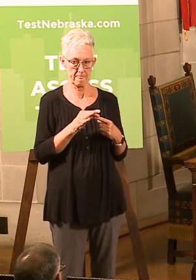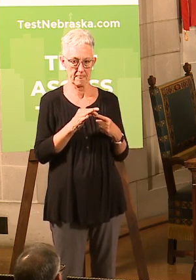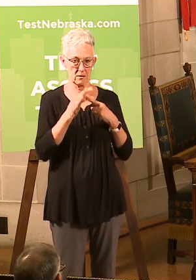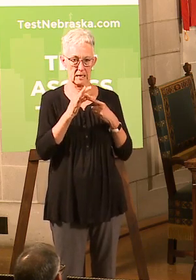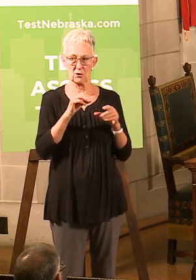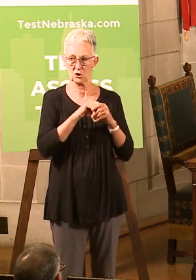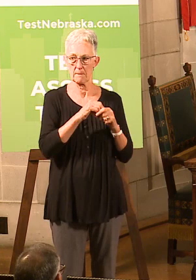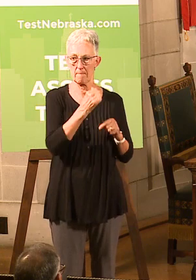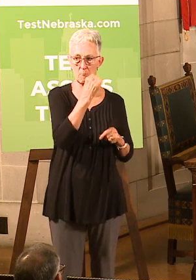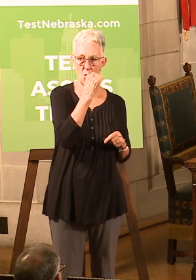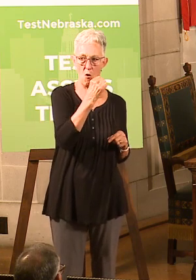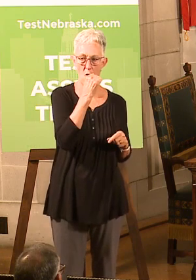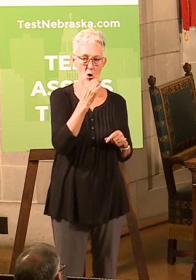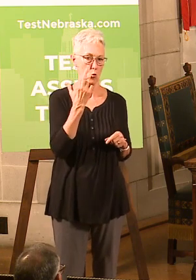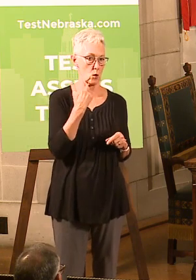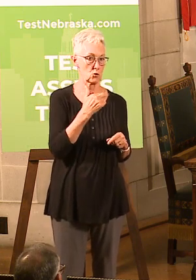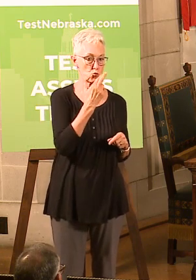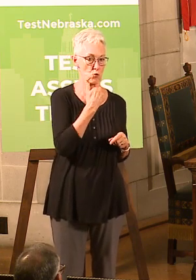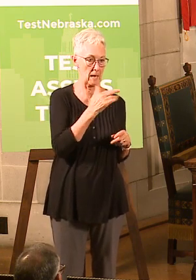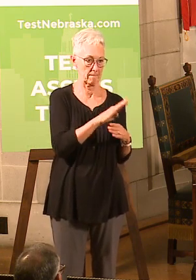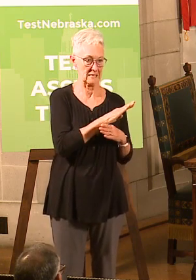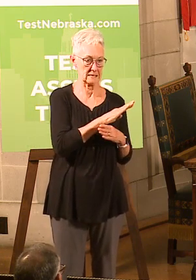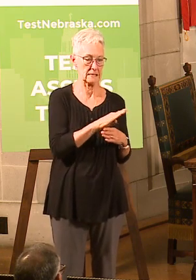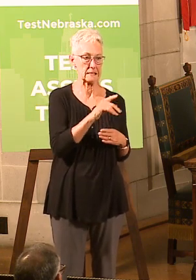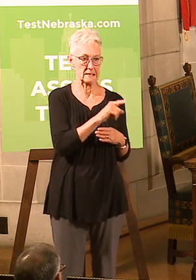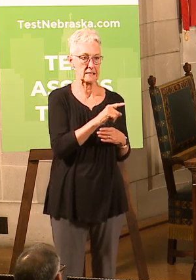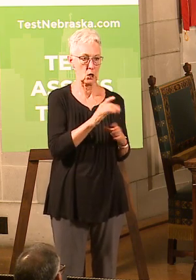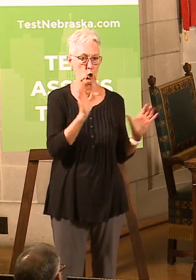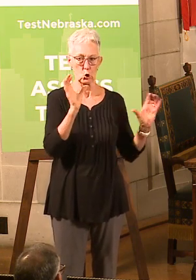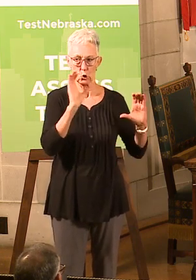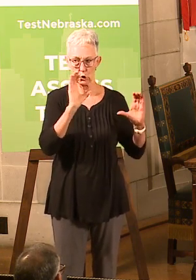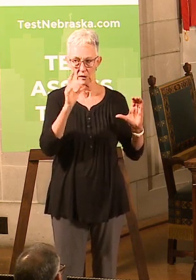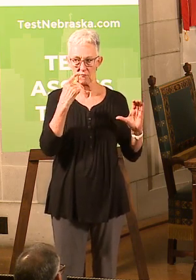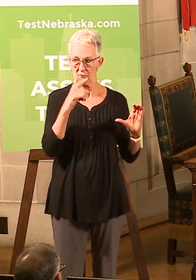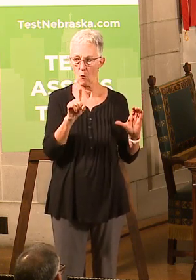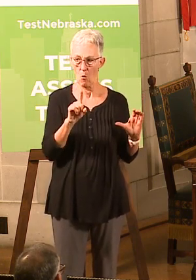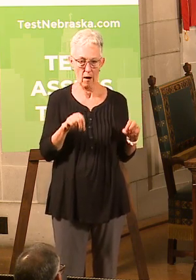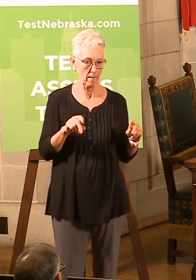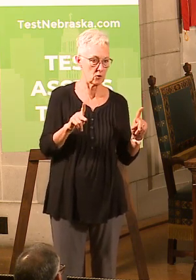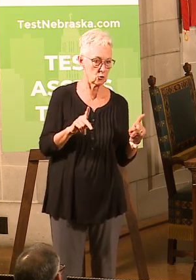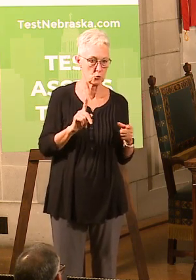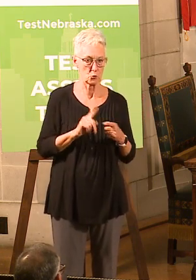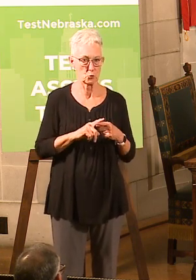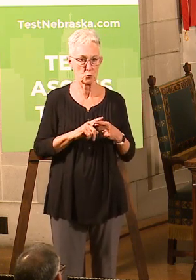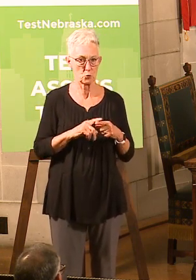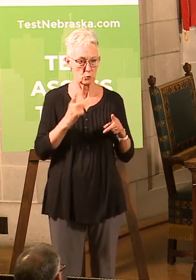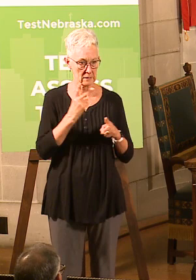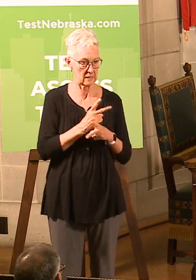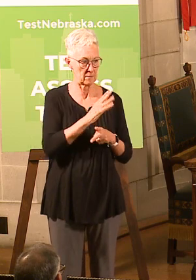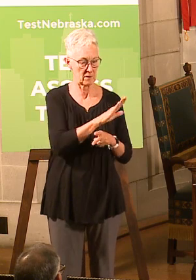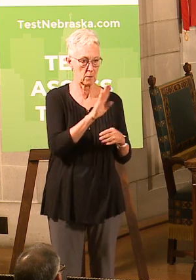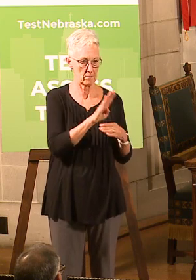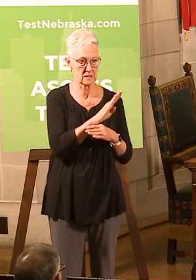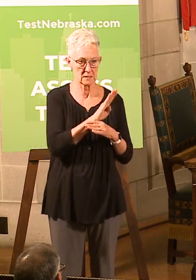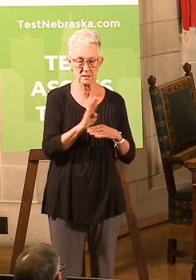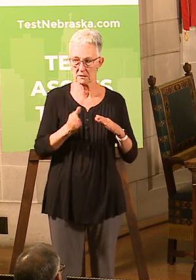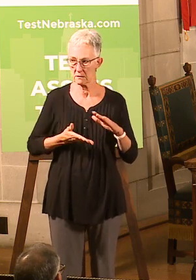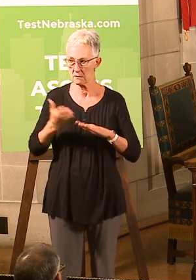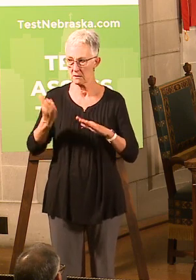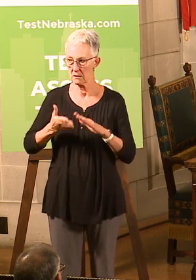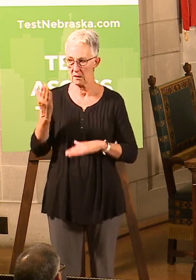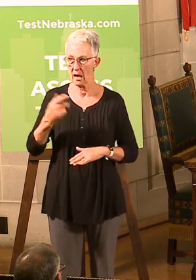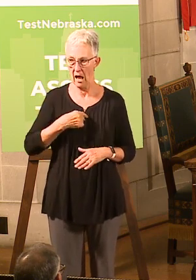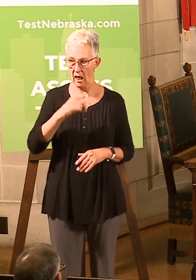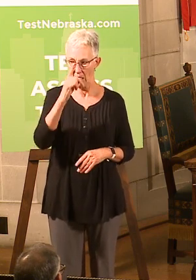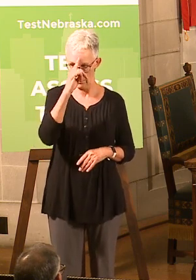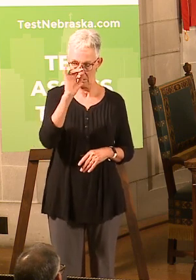the restaurant industry, they're looking for a chance to take a step up. think the new program offered through DE in cooperation with the community